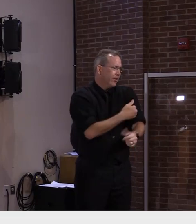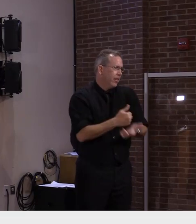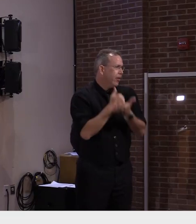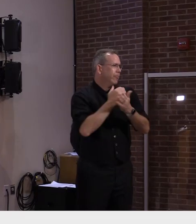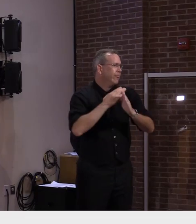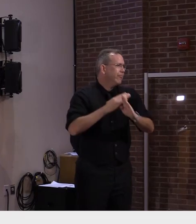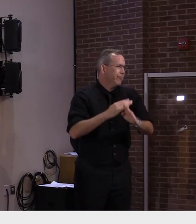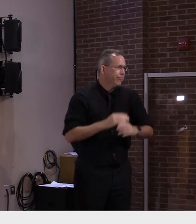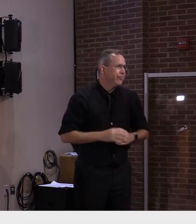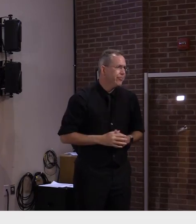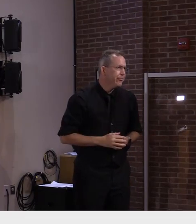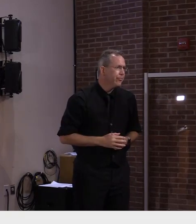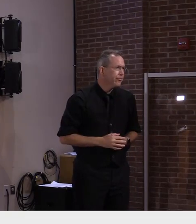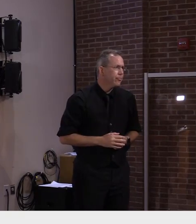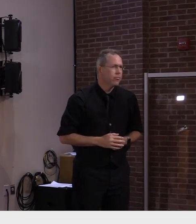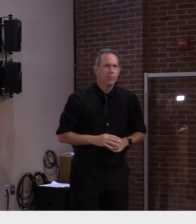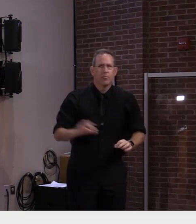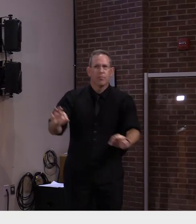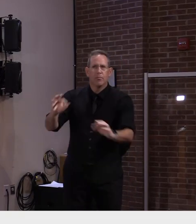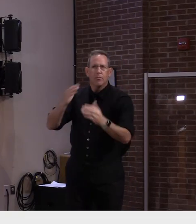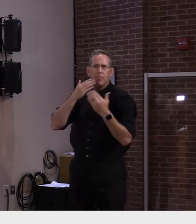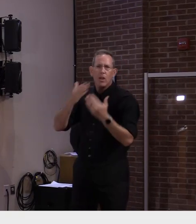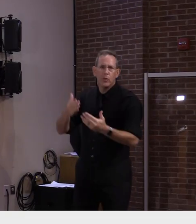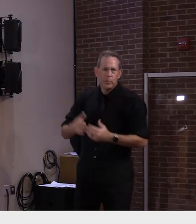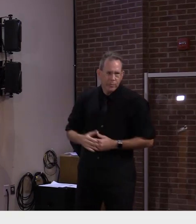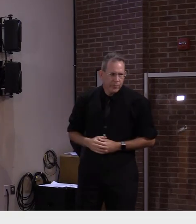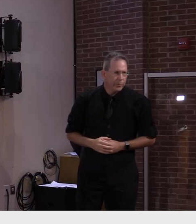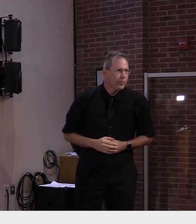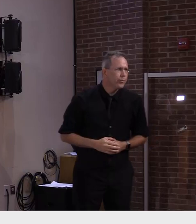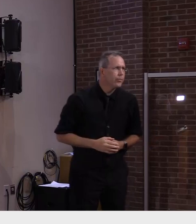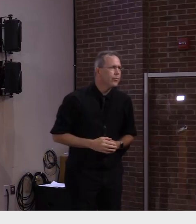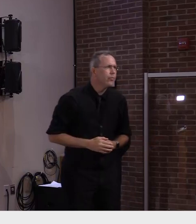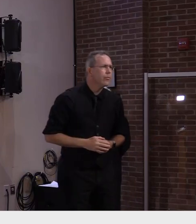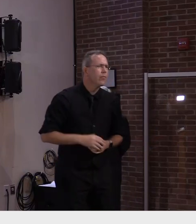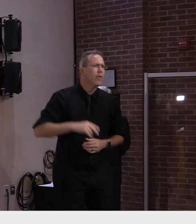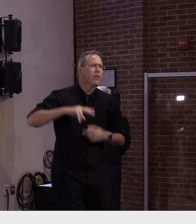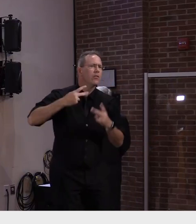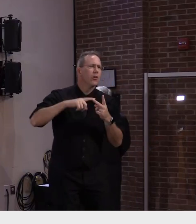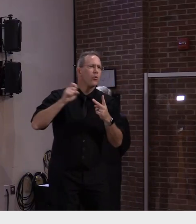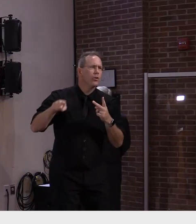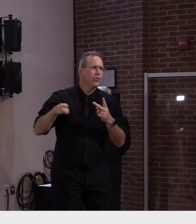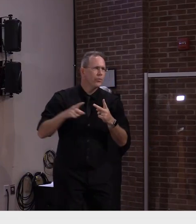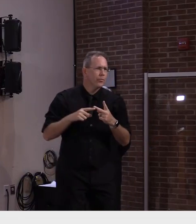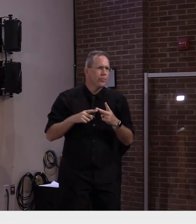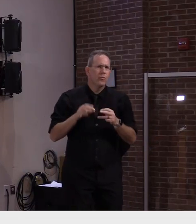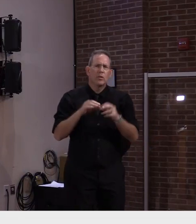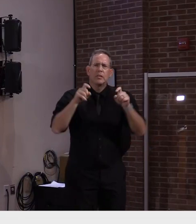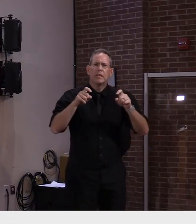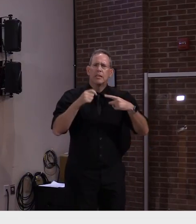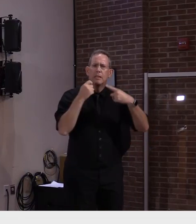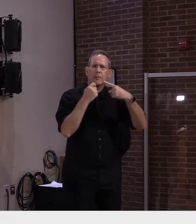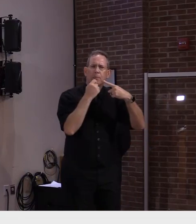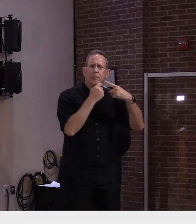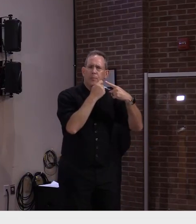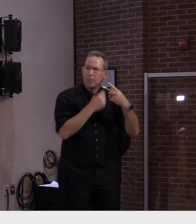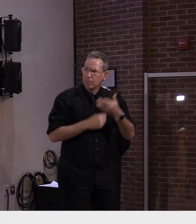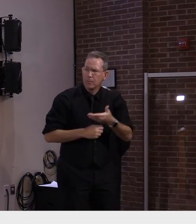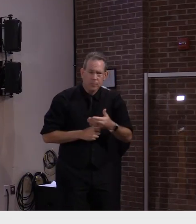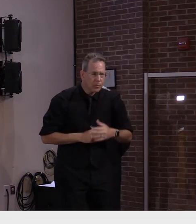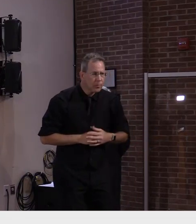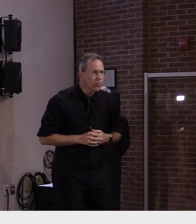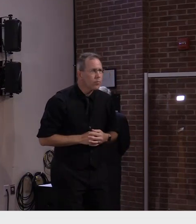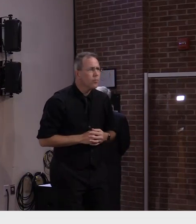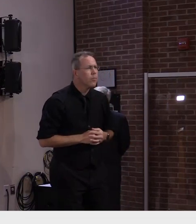Thank you. And a second question about testing. So the volume of testing is not going up because